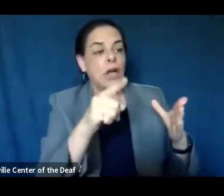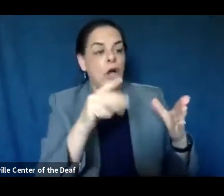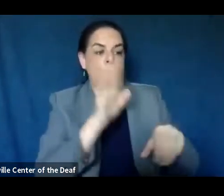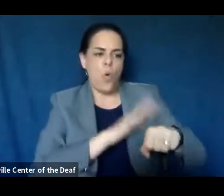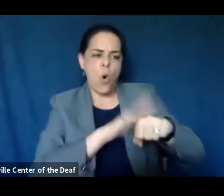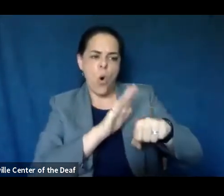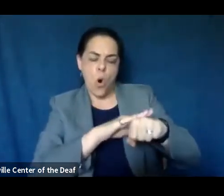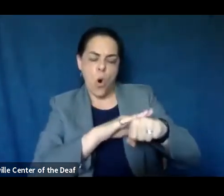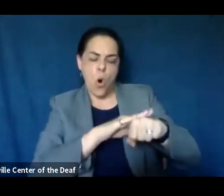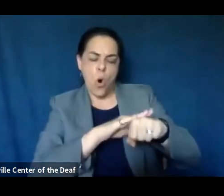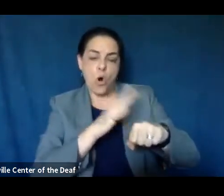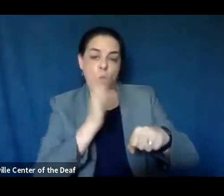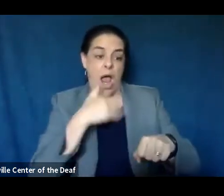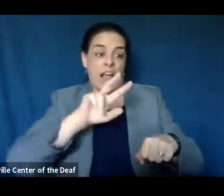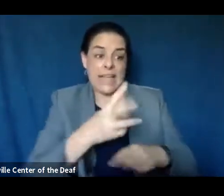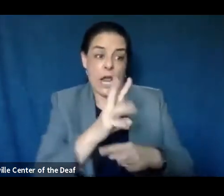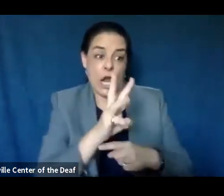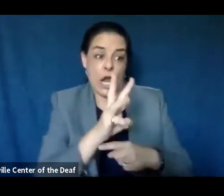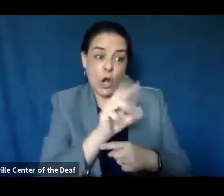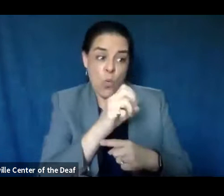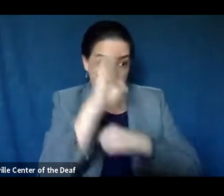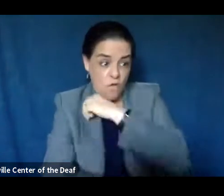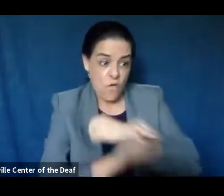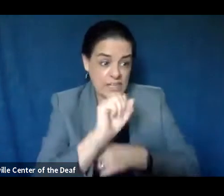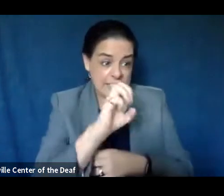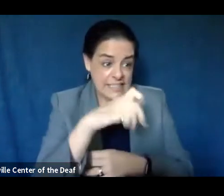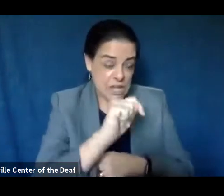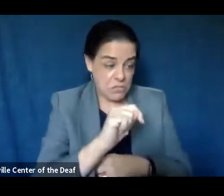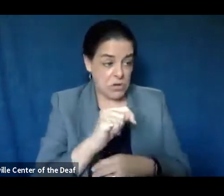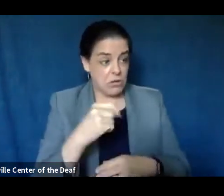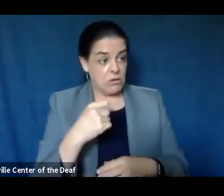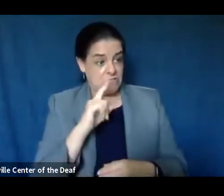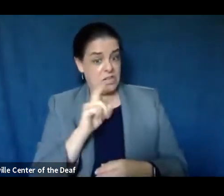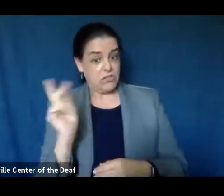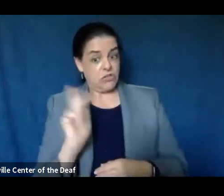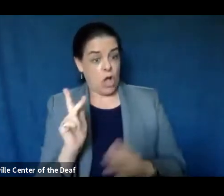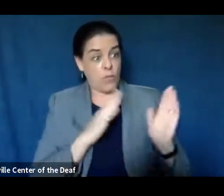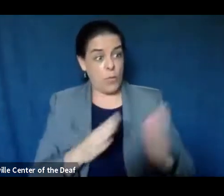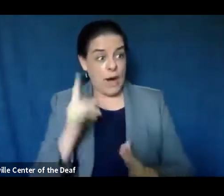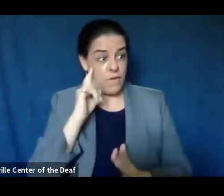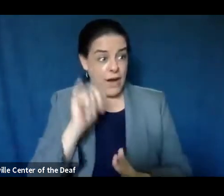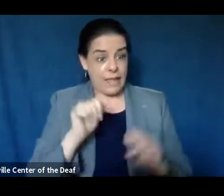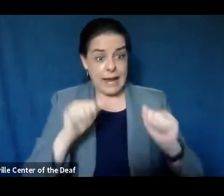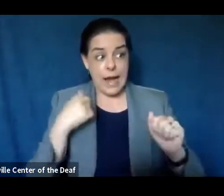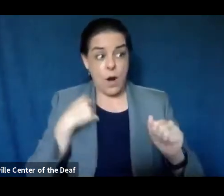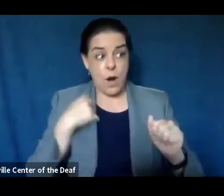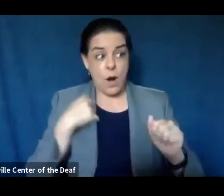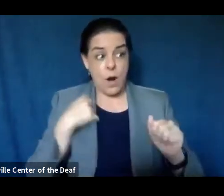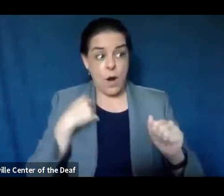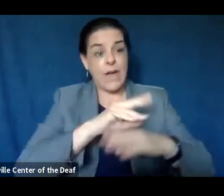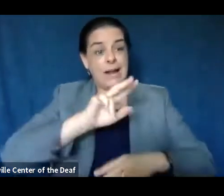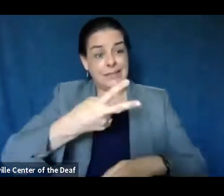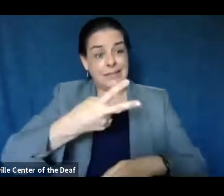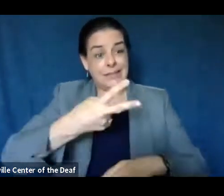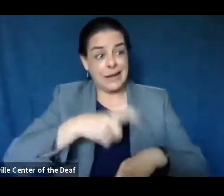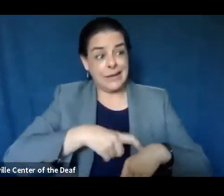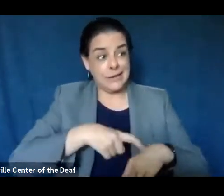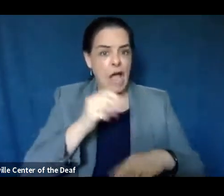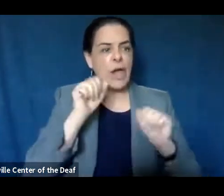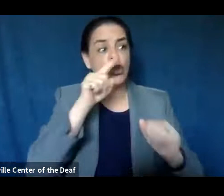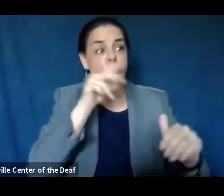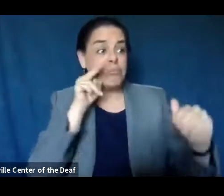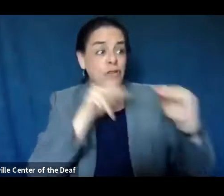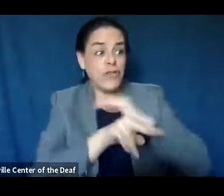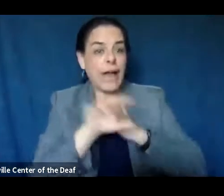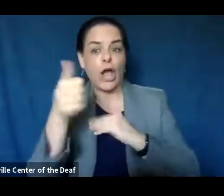September. Is Knoxville prepping for one? Can we prevent a second wave? And do you foresee another lockdown? You